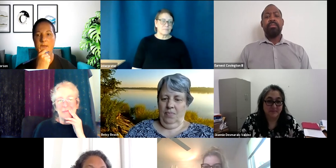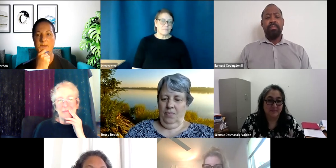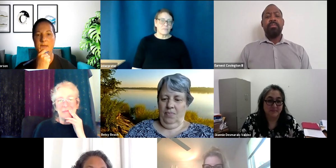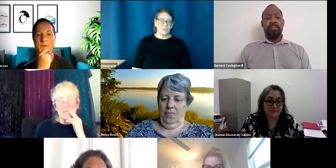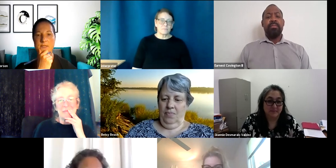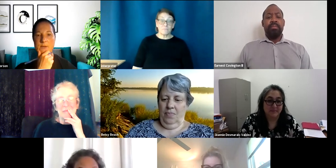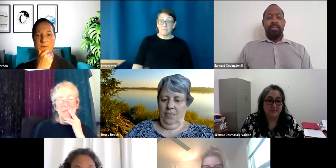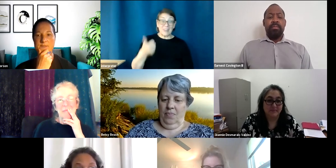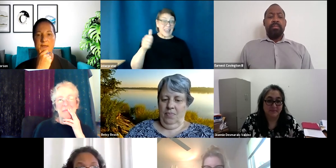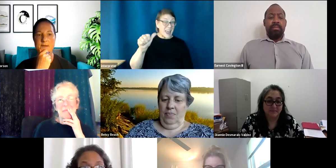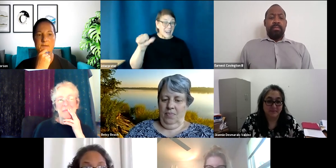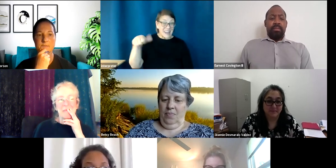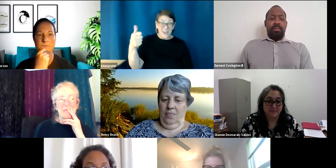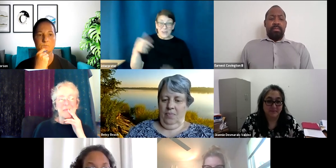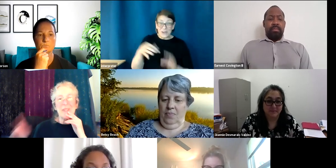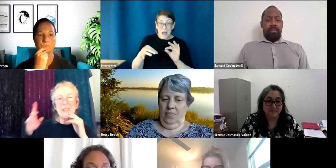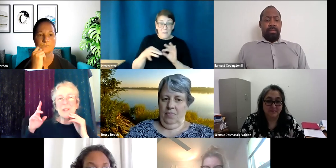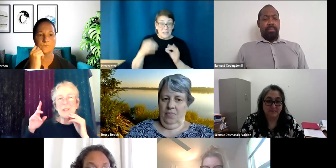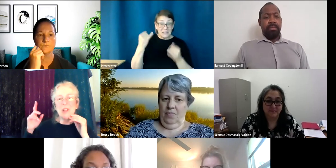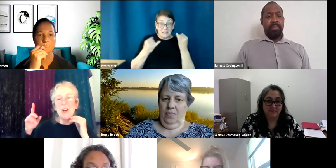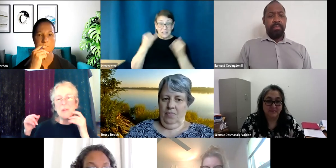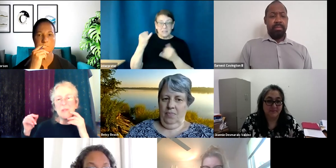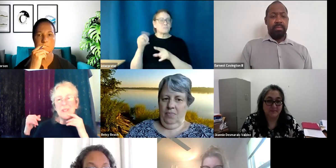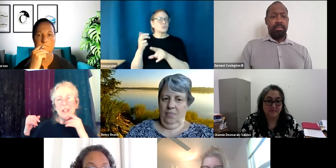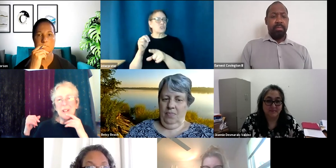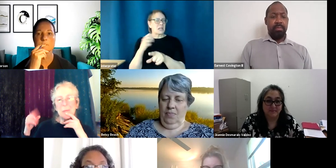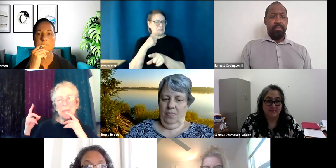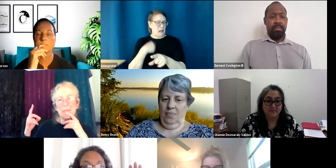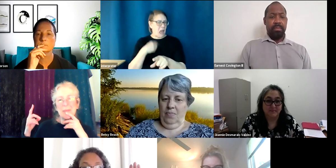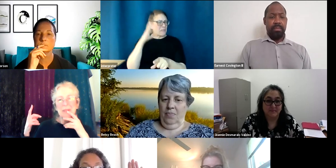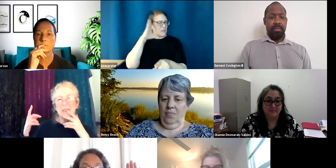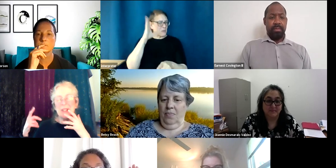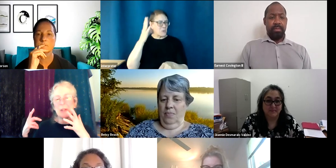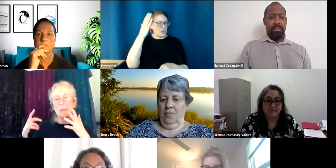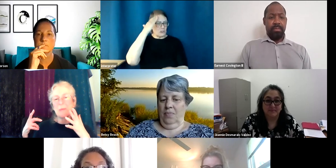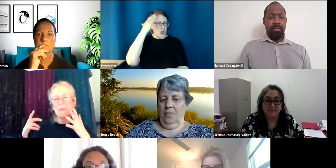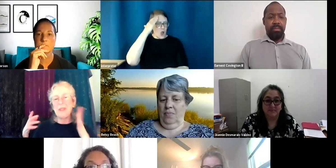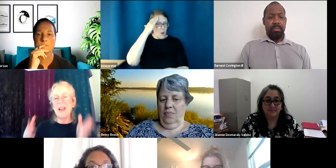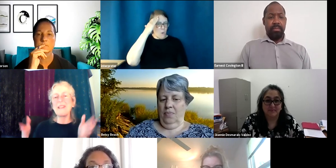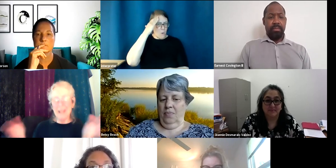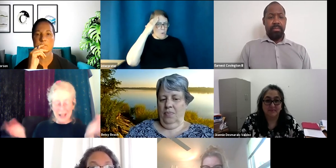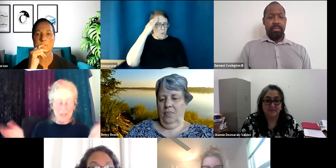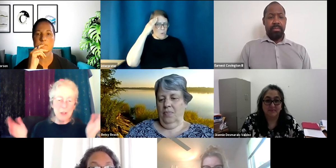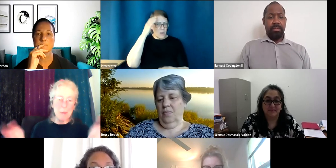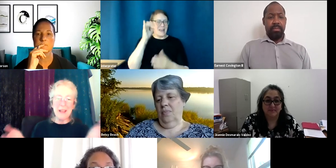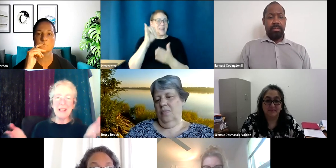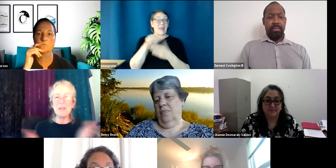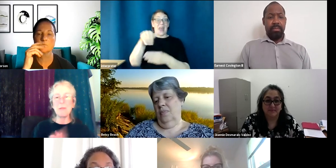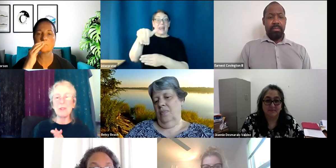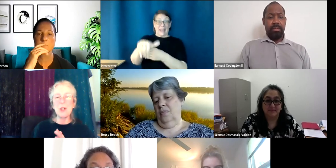Anything else anybody wants to add? I think we'll know, um, you know, that, that evening by that evening, we'll